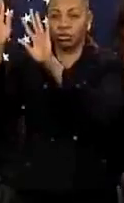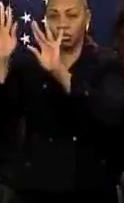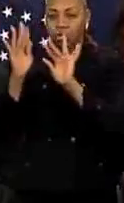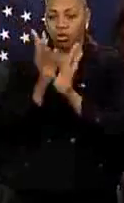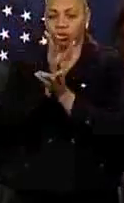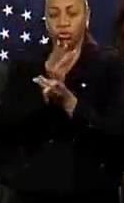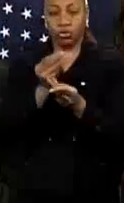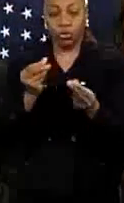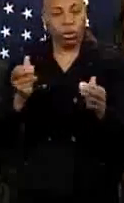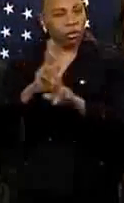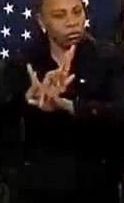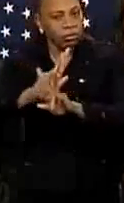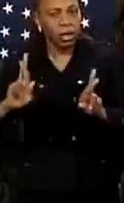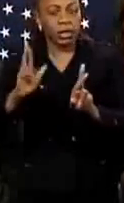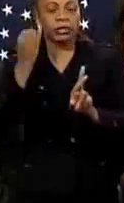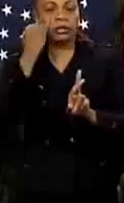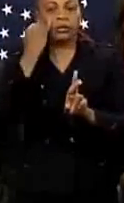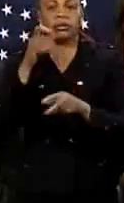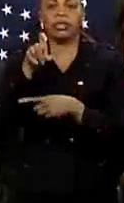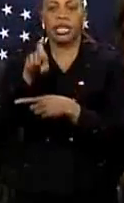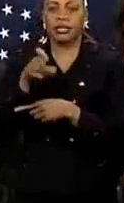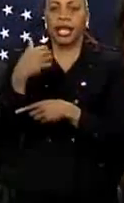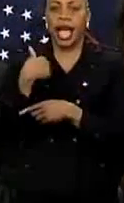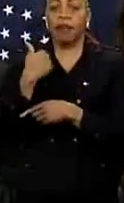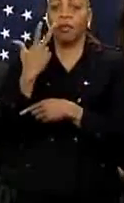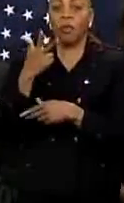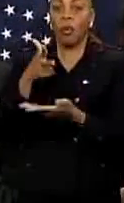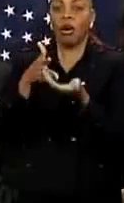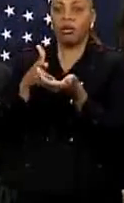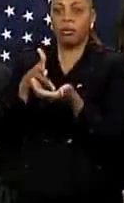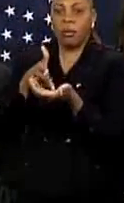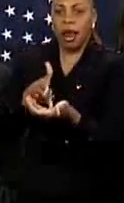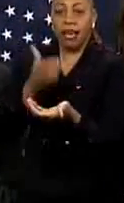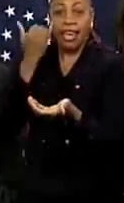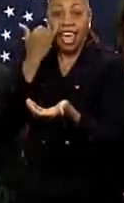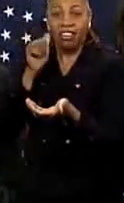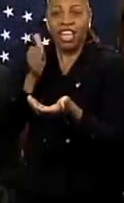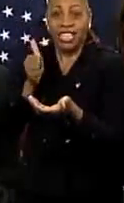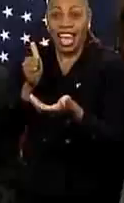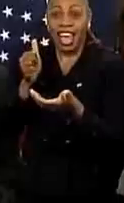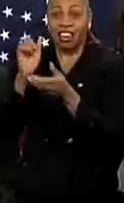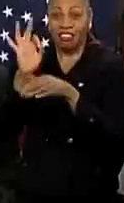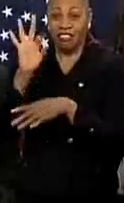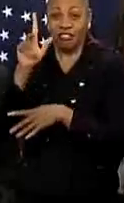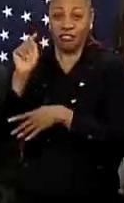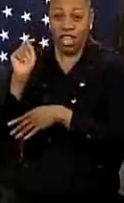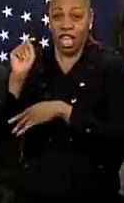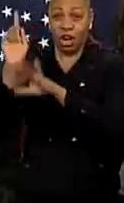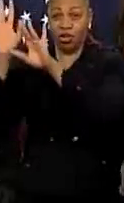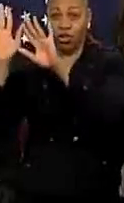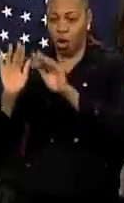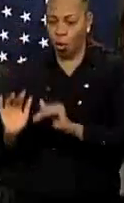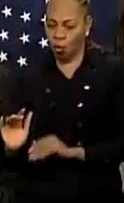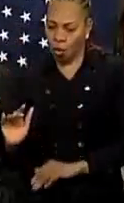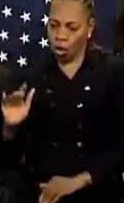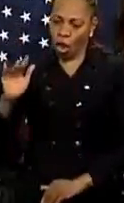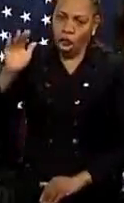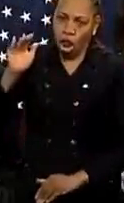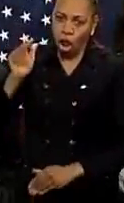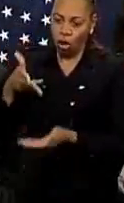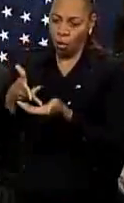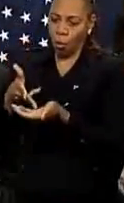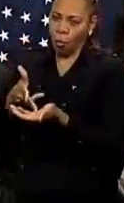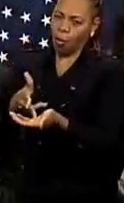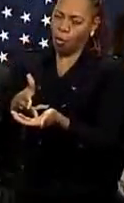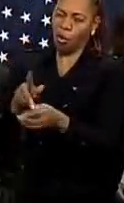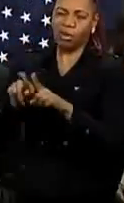go if necessary. They had one plow that if we had 10 feet of snow, it would blast right through it, but I don't think we're going to need that